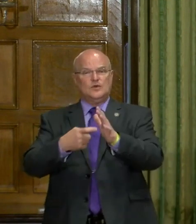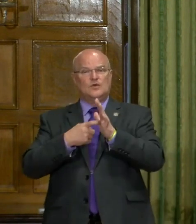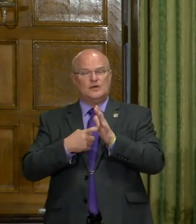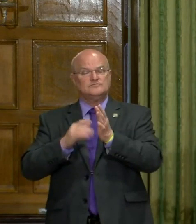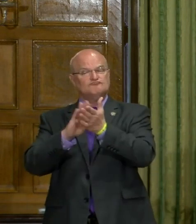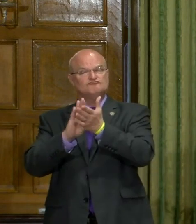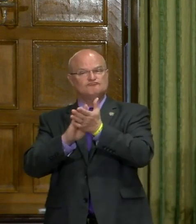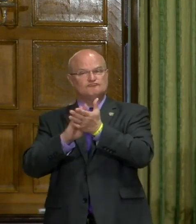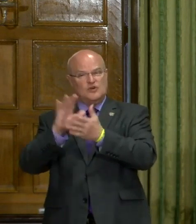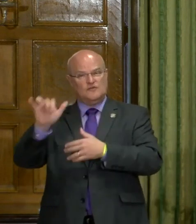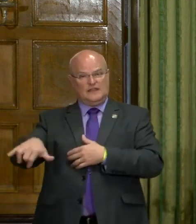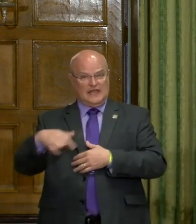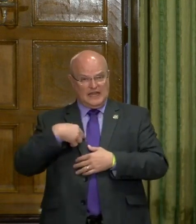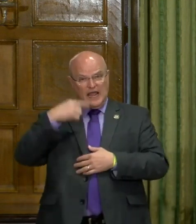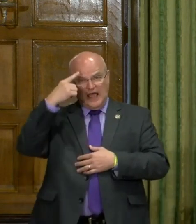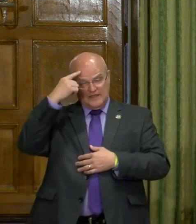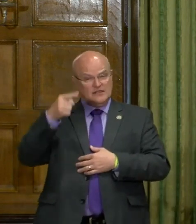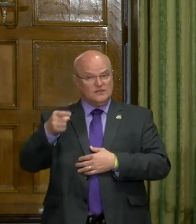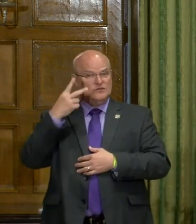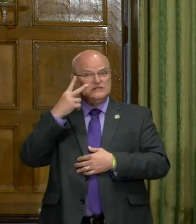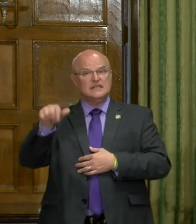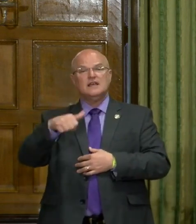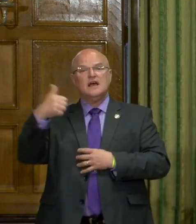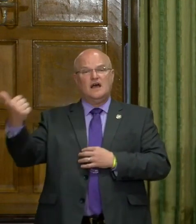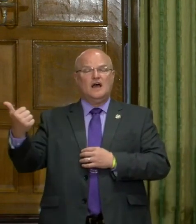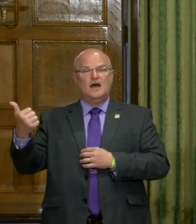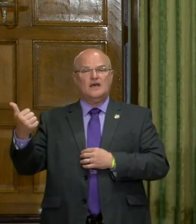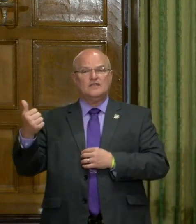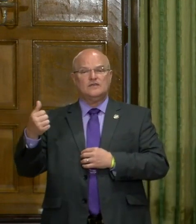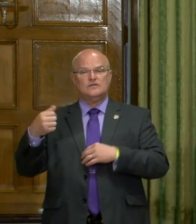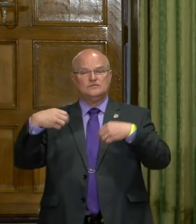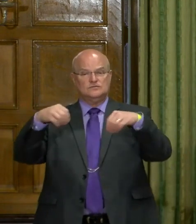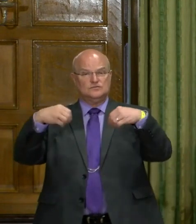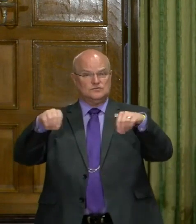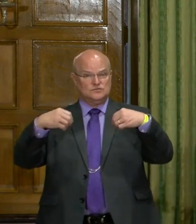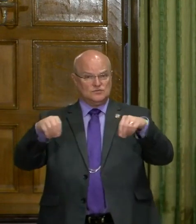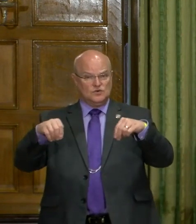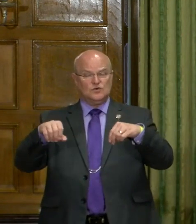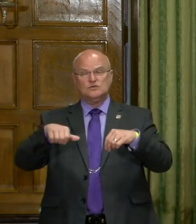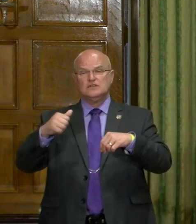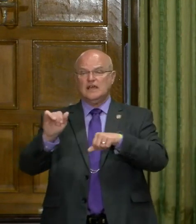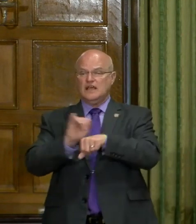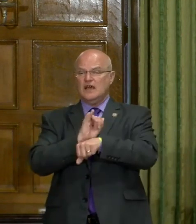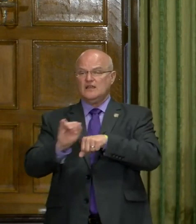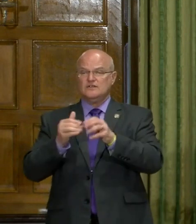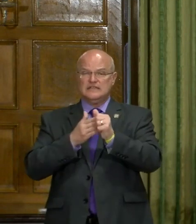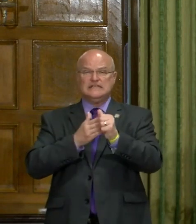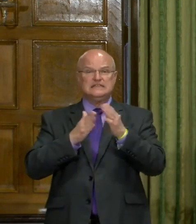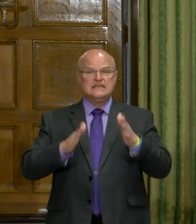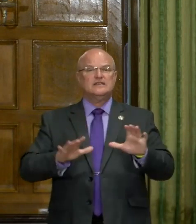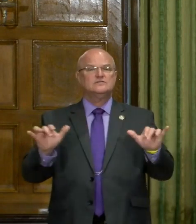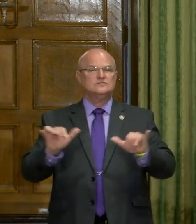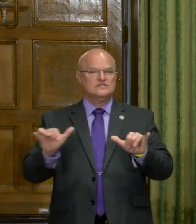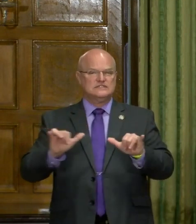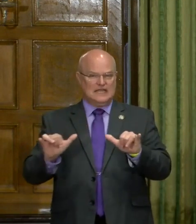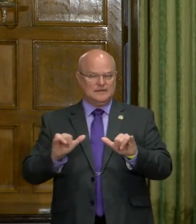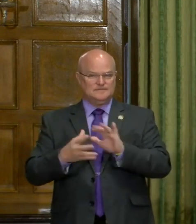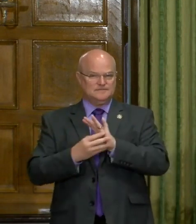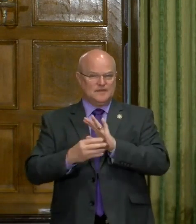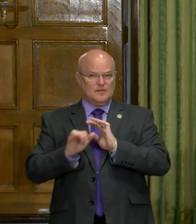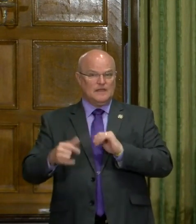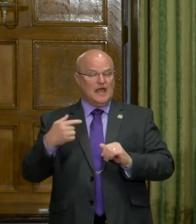them for that. Uh, I think that you'll see other, uh, retailers and, uh, industry leaders, uh, do the same.